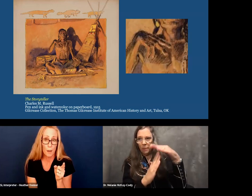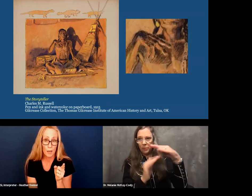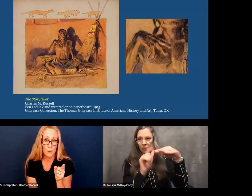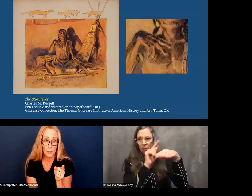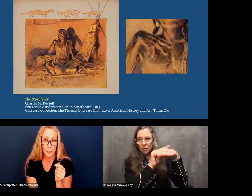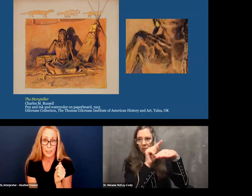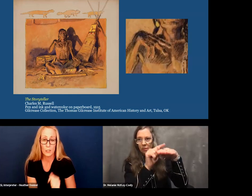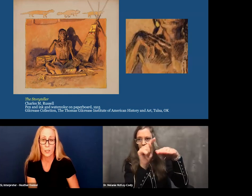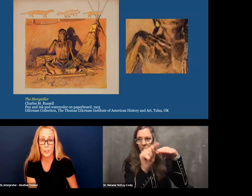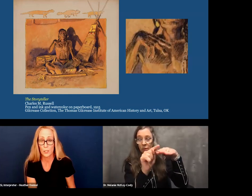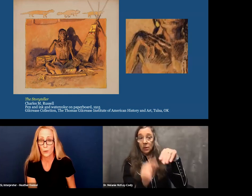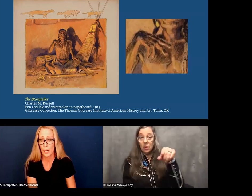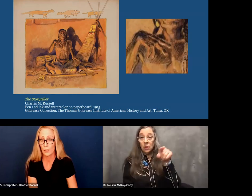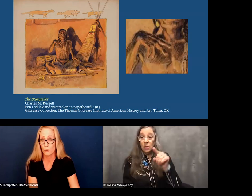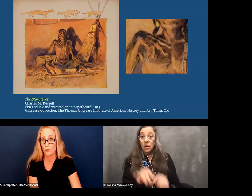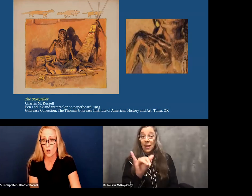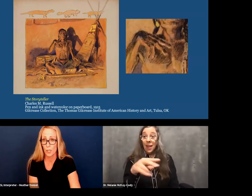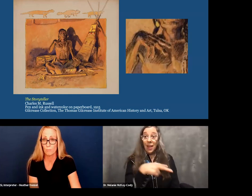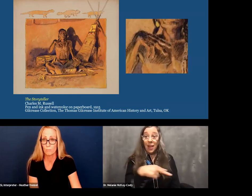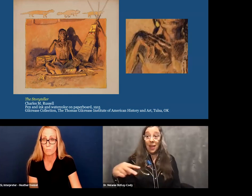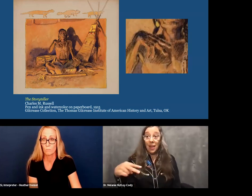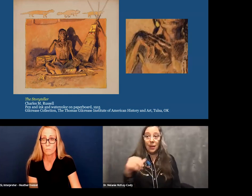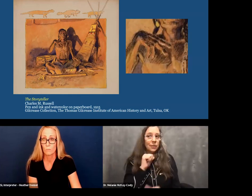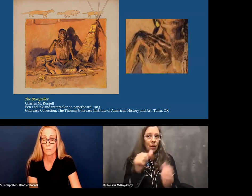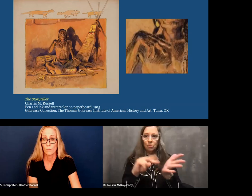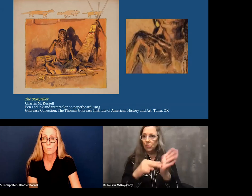above the painting, you can see the three animals drawn.